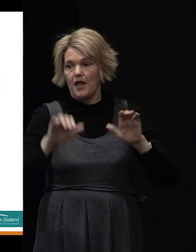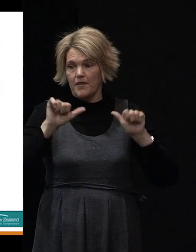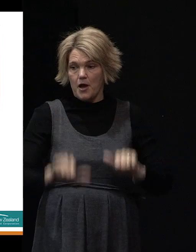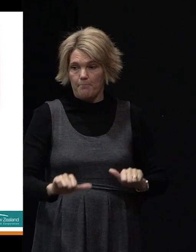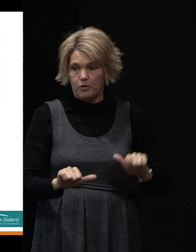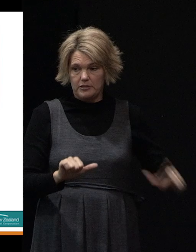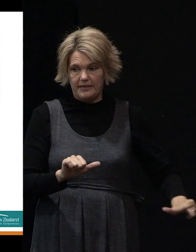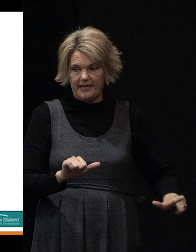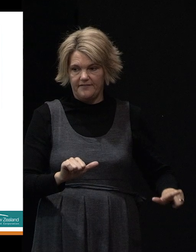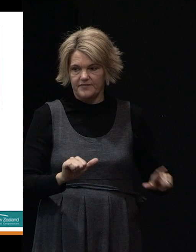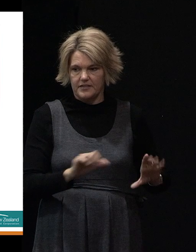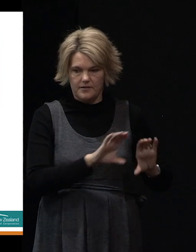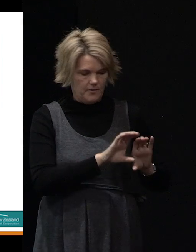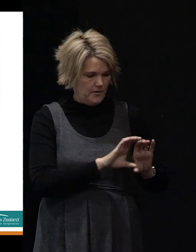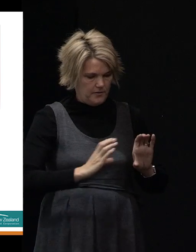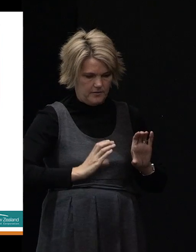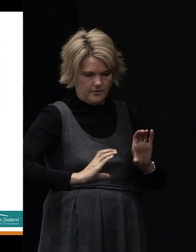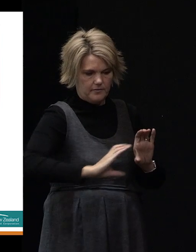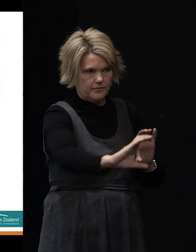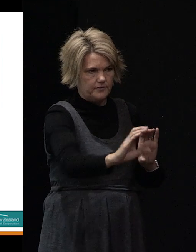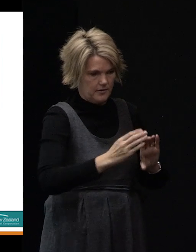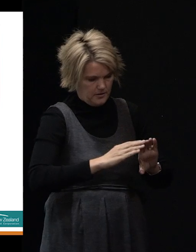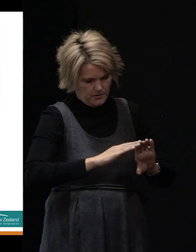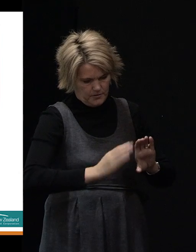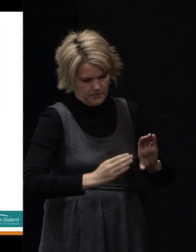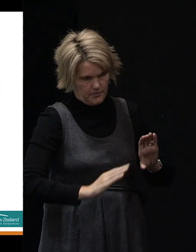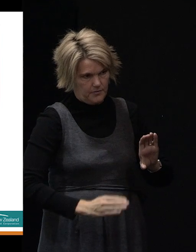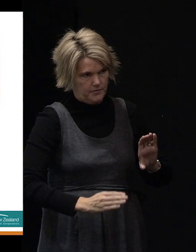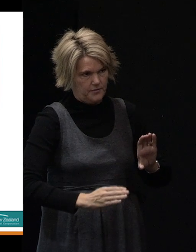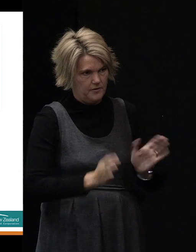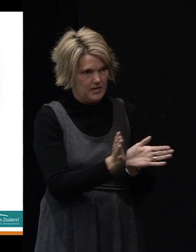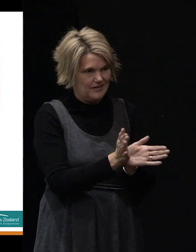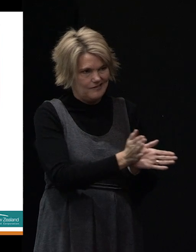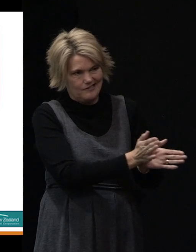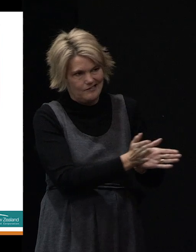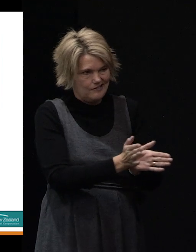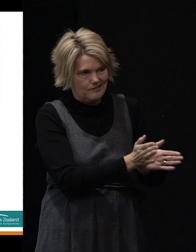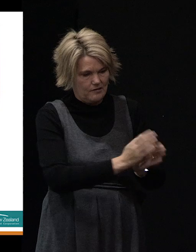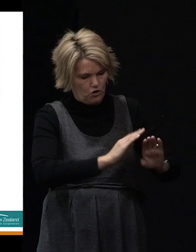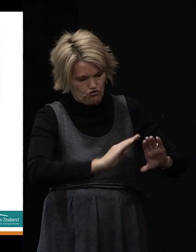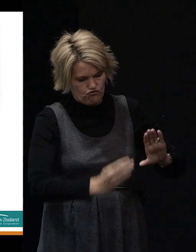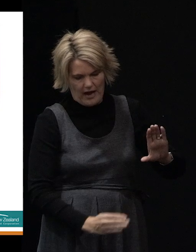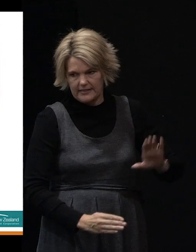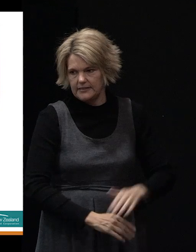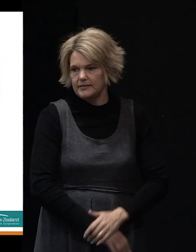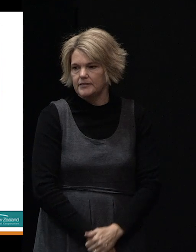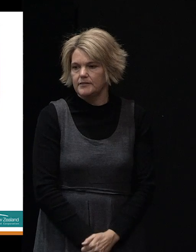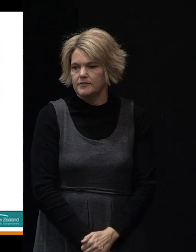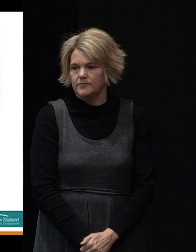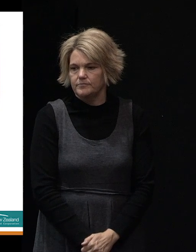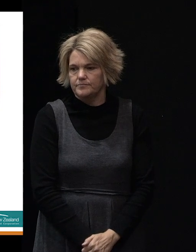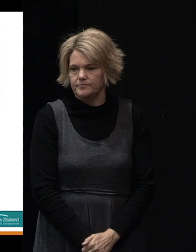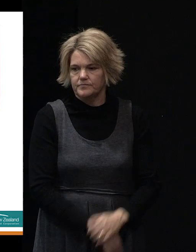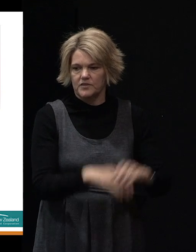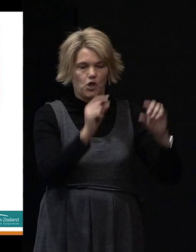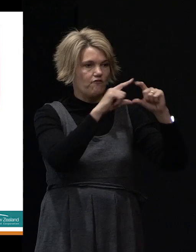a concrete ring beam in the corner has been shaken around and cracked from going through the